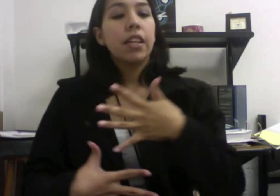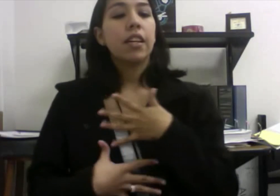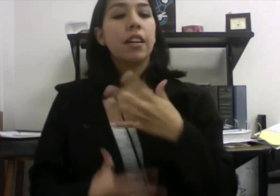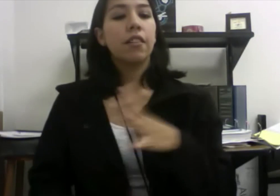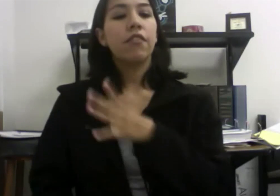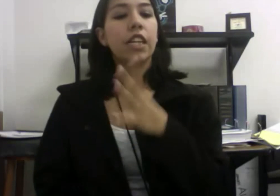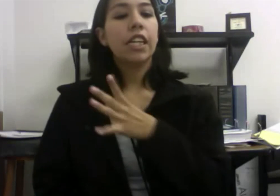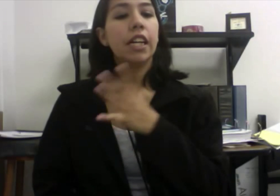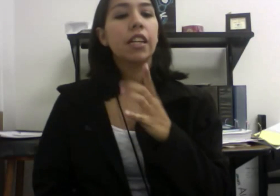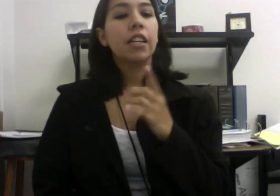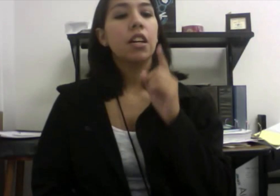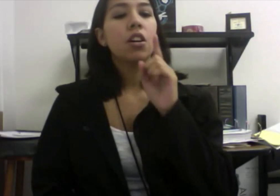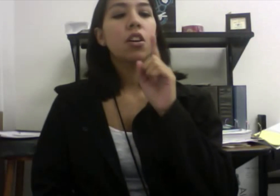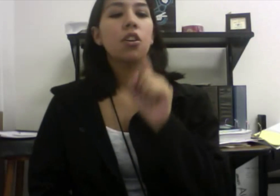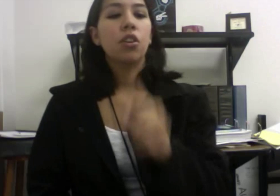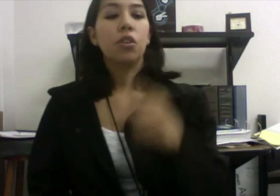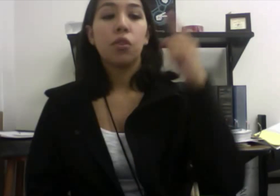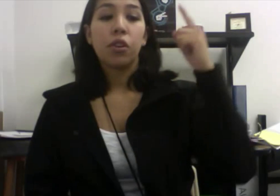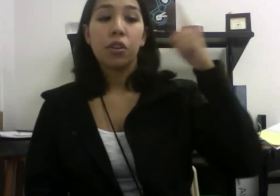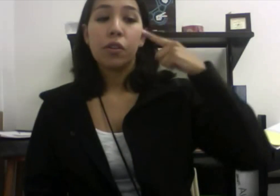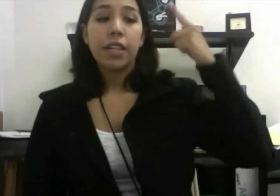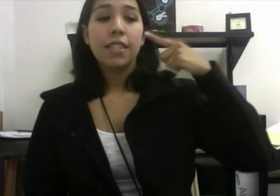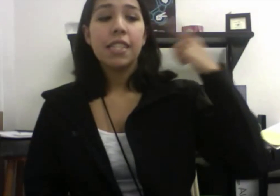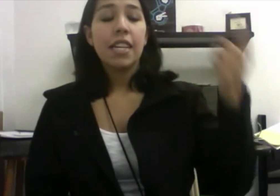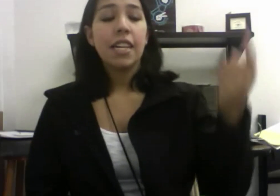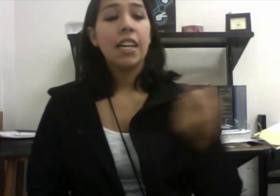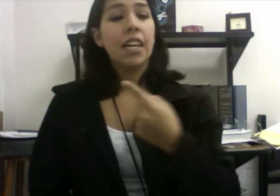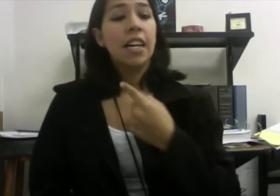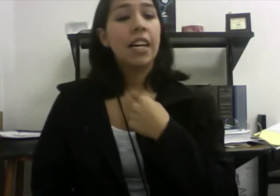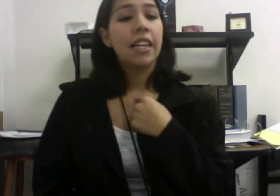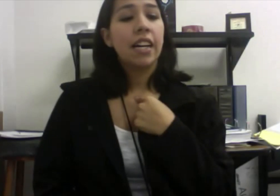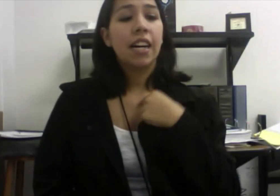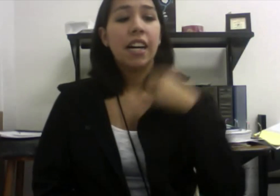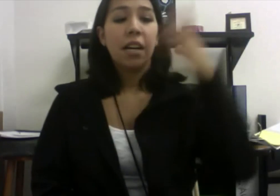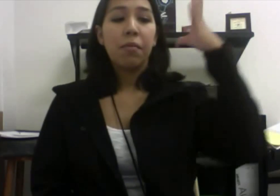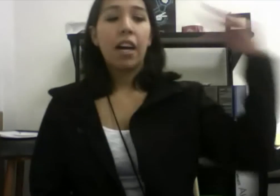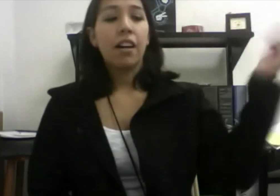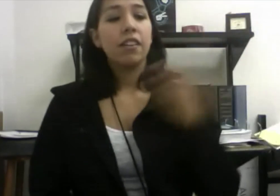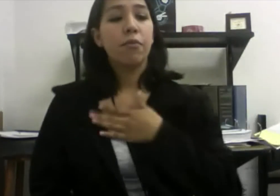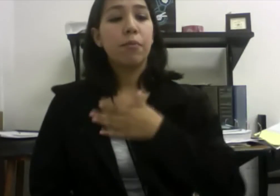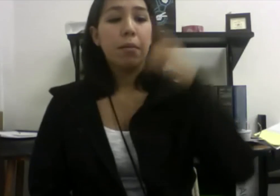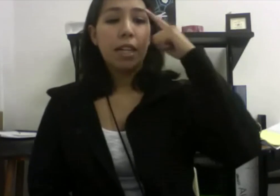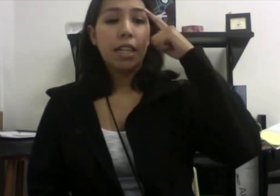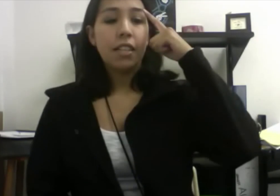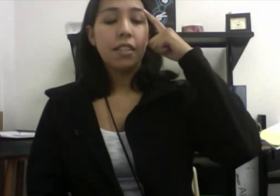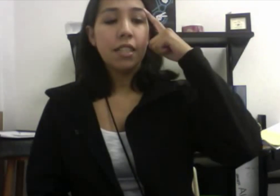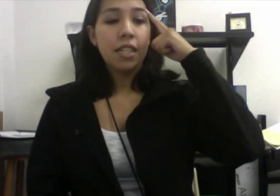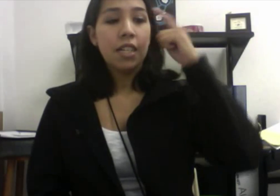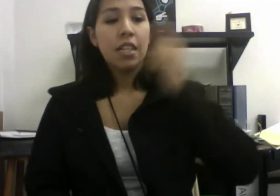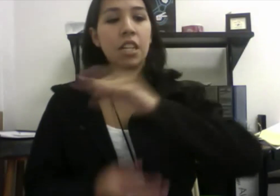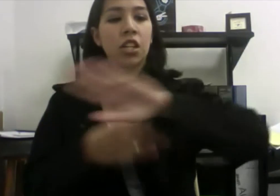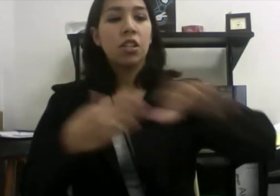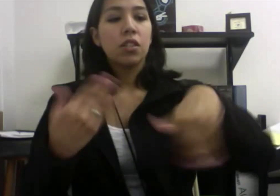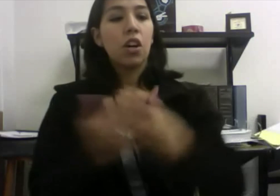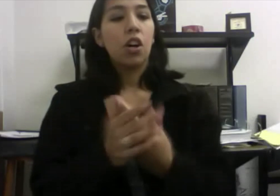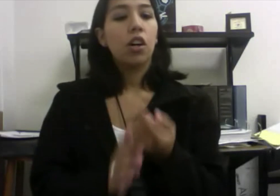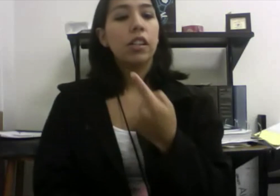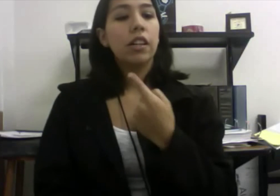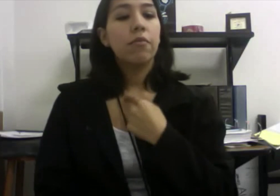fine. You're crazy and I'm out of my mind because all of